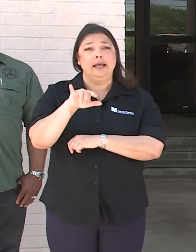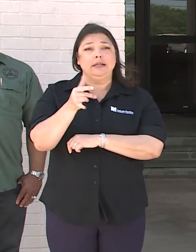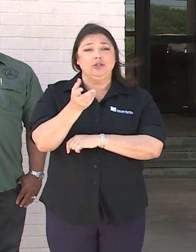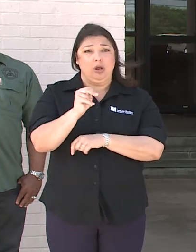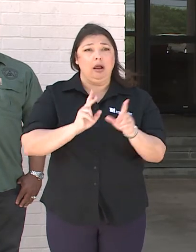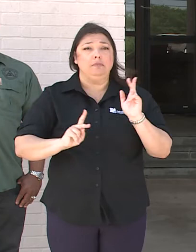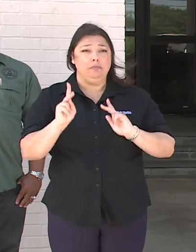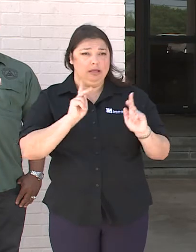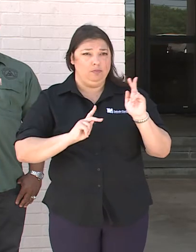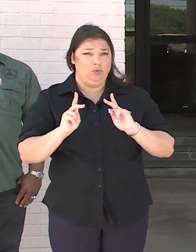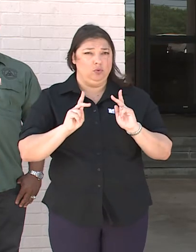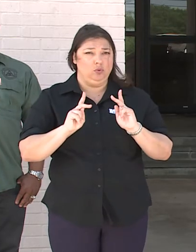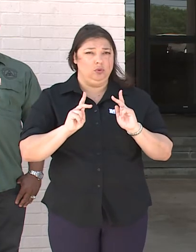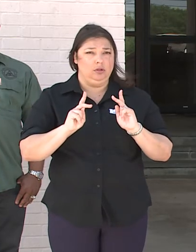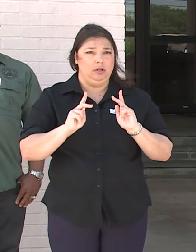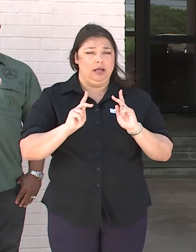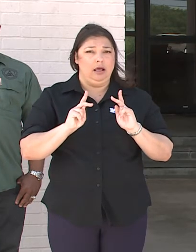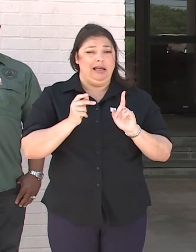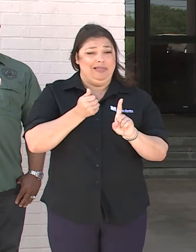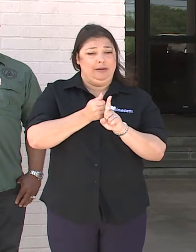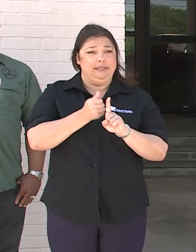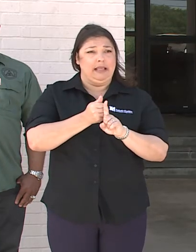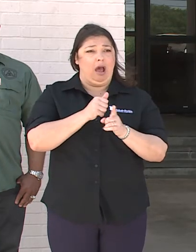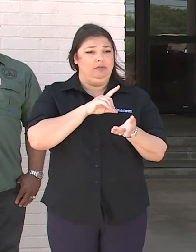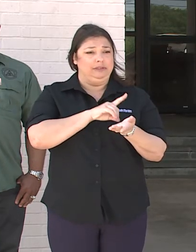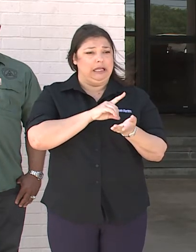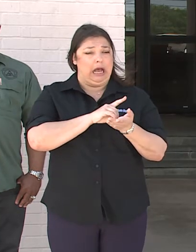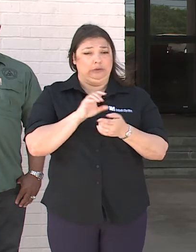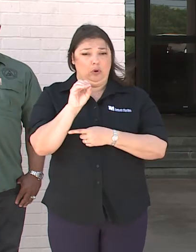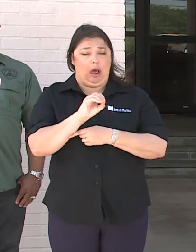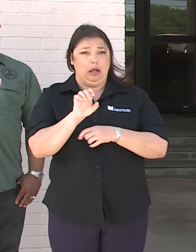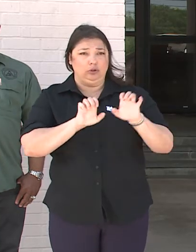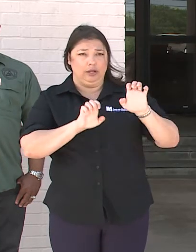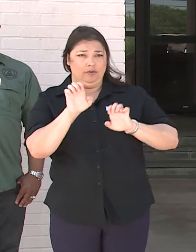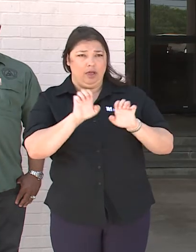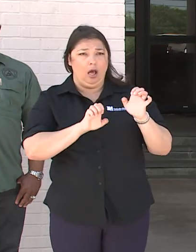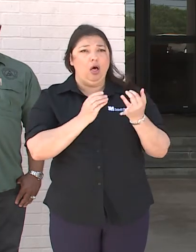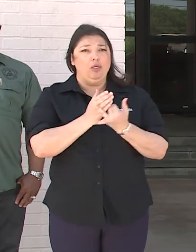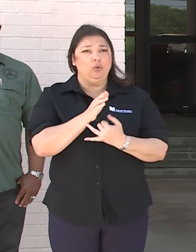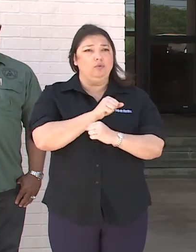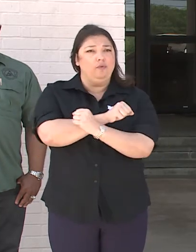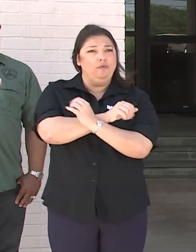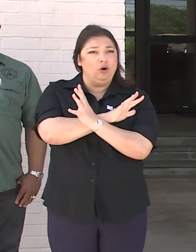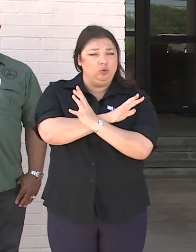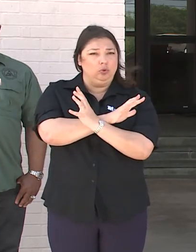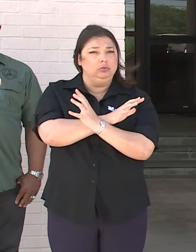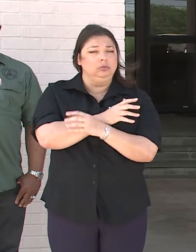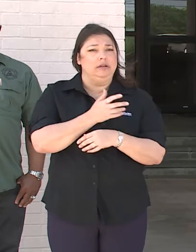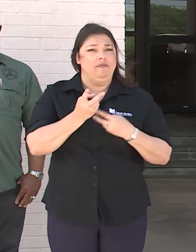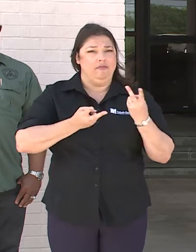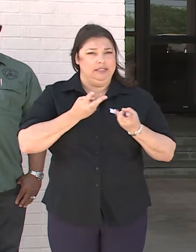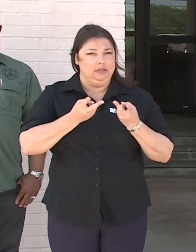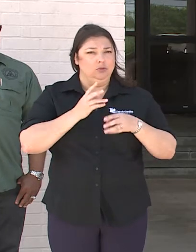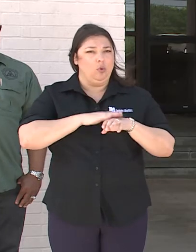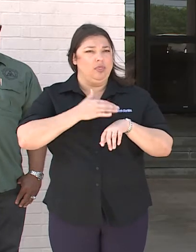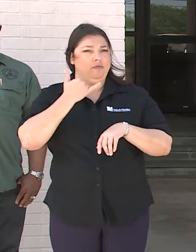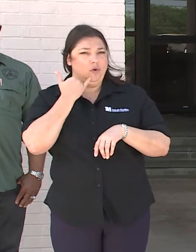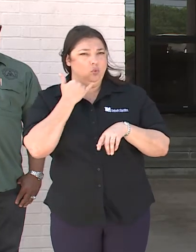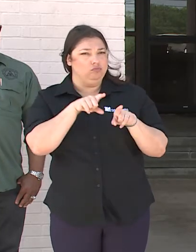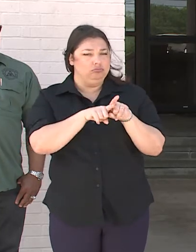Parish residents who have been evaluated by an Ochsner physician through a virtual visit. During this time